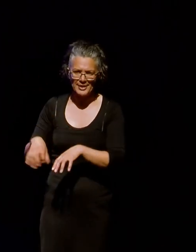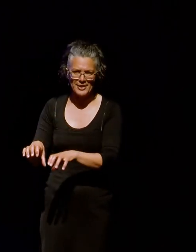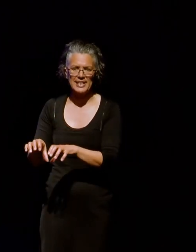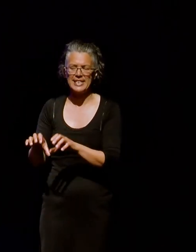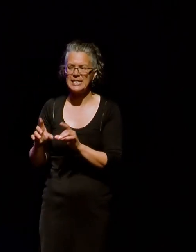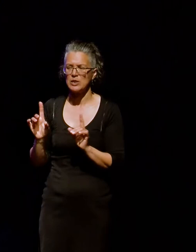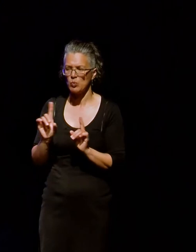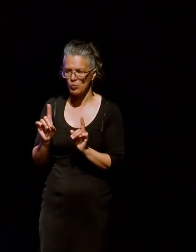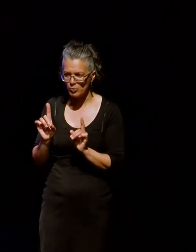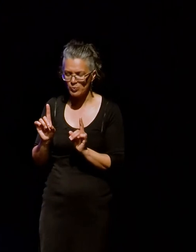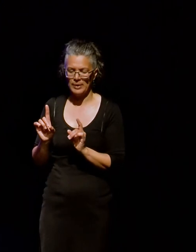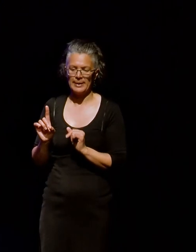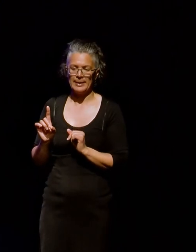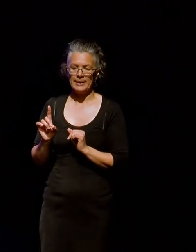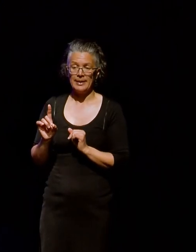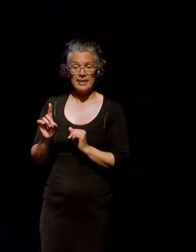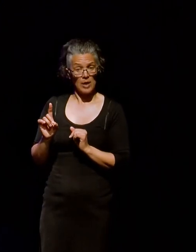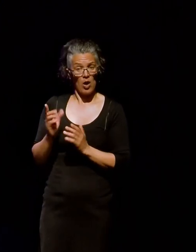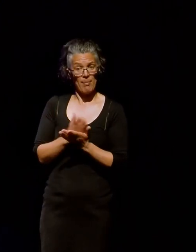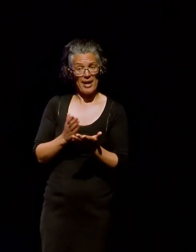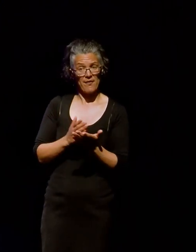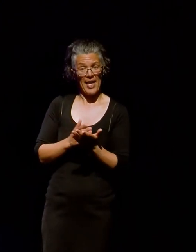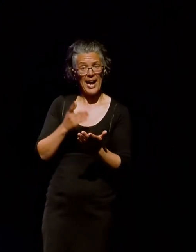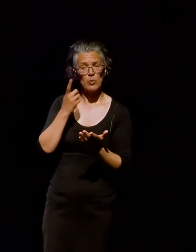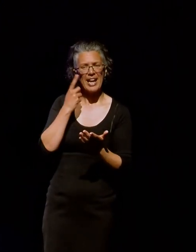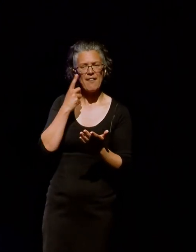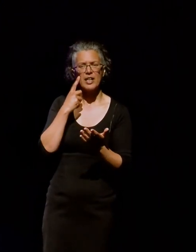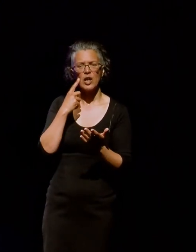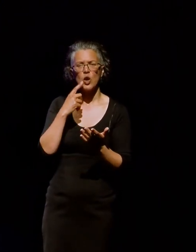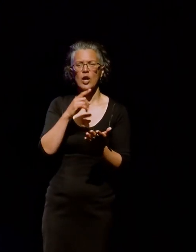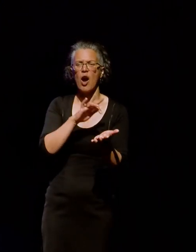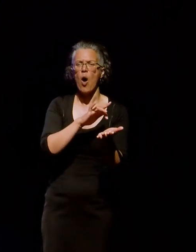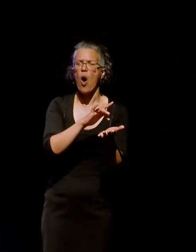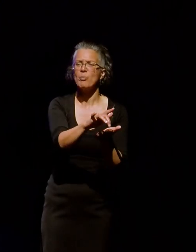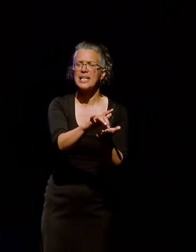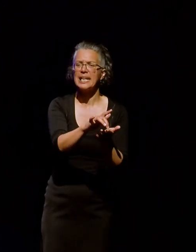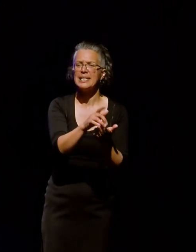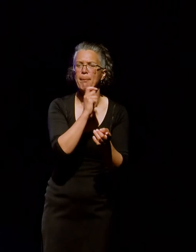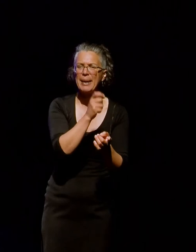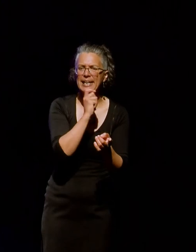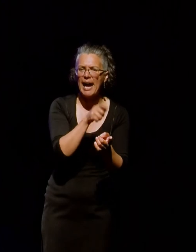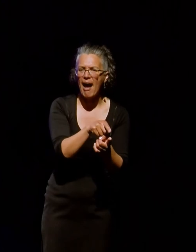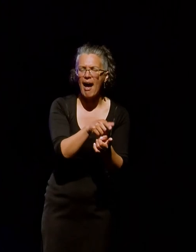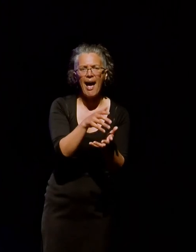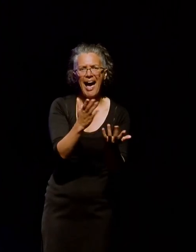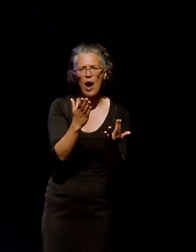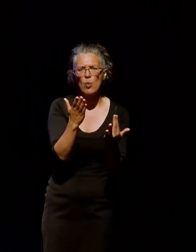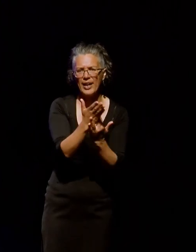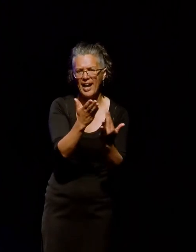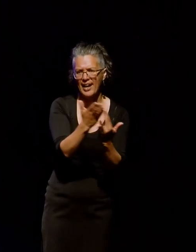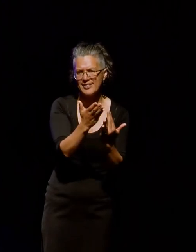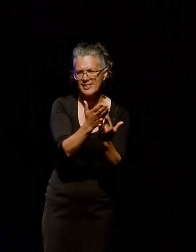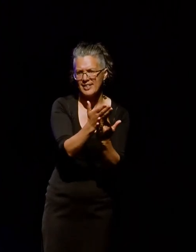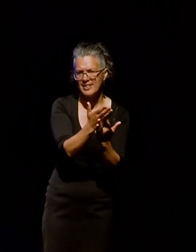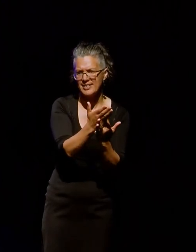And among those, we've been looking at obsolete media and how we can make those accessible for